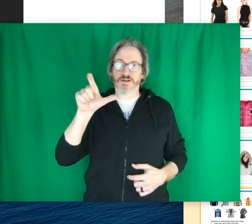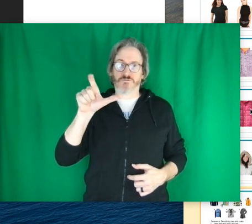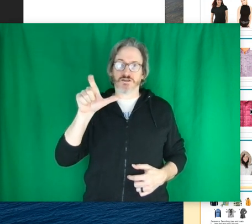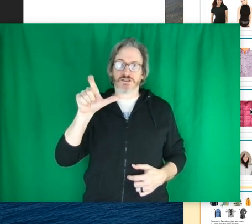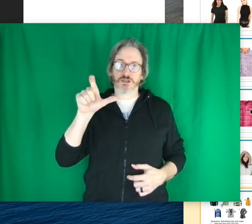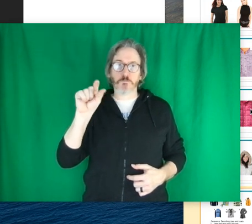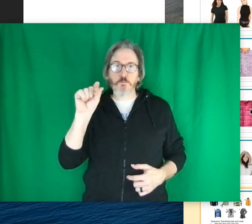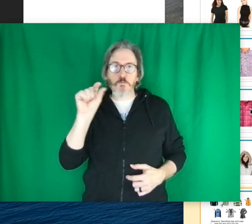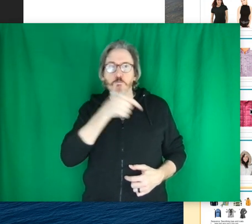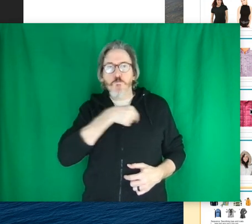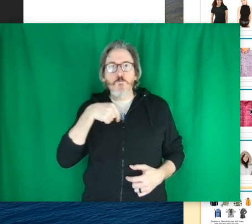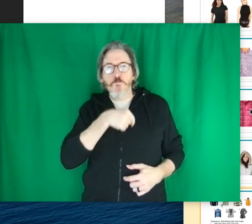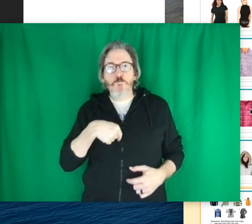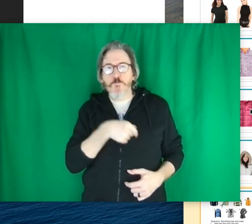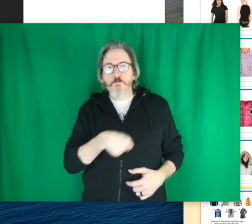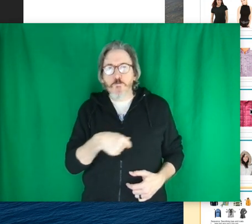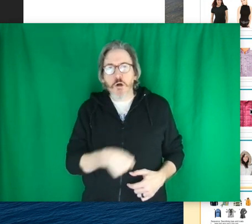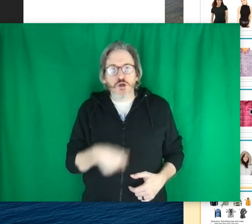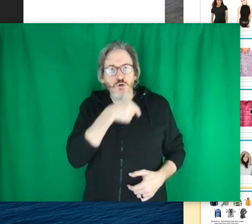going to show the difference.